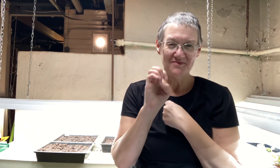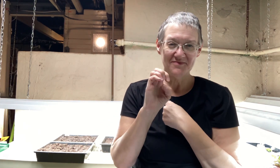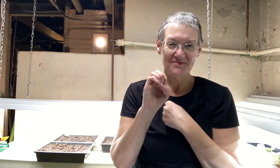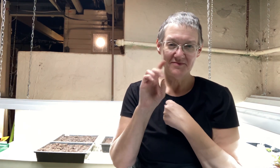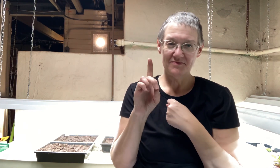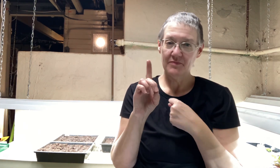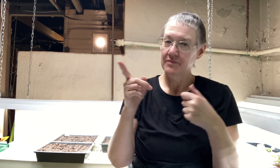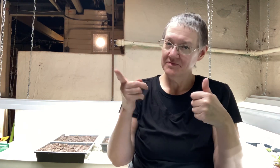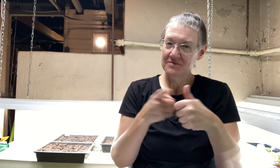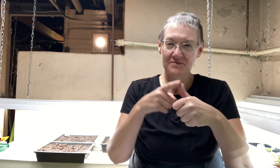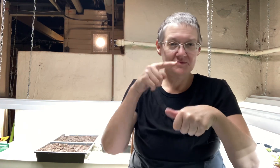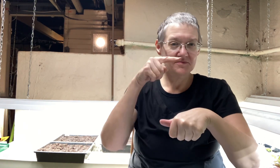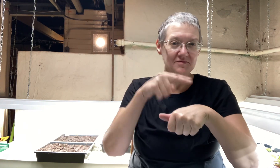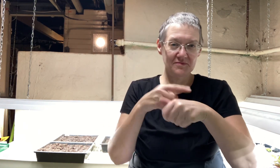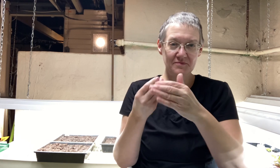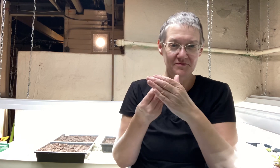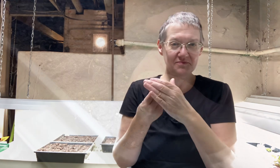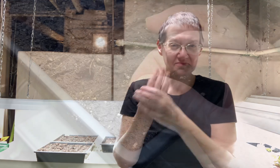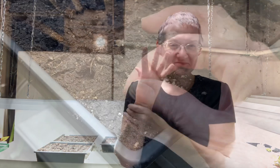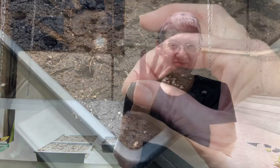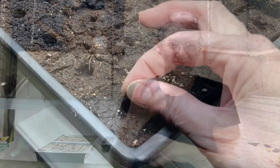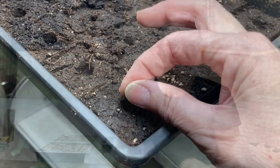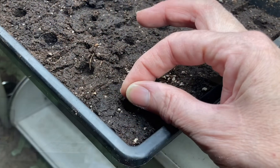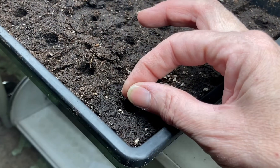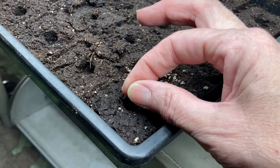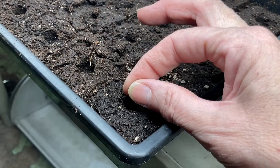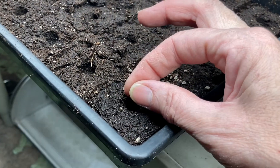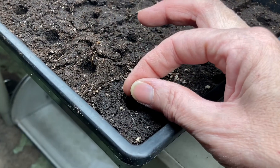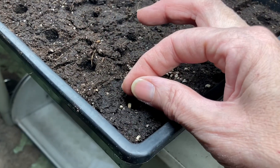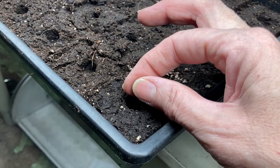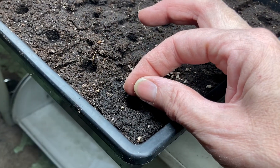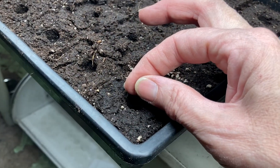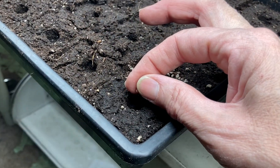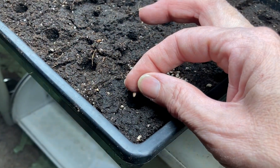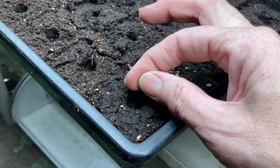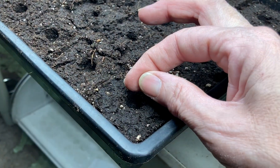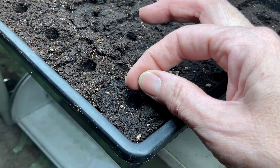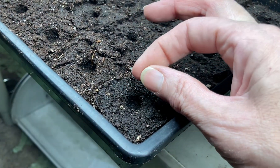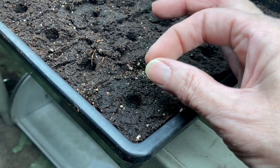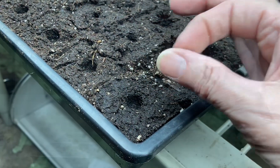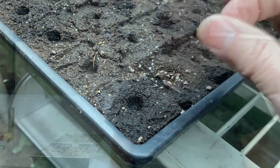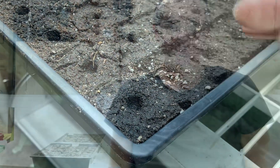save these seeds too this is my first time time growing stock